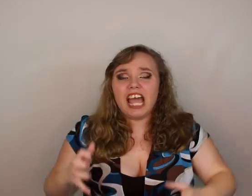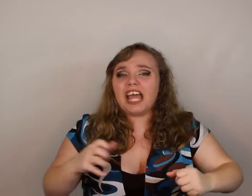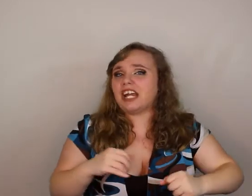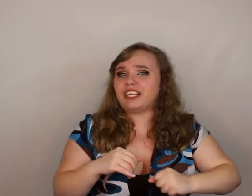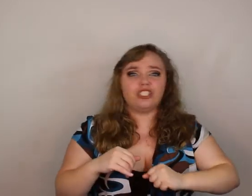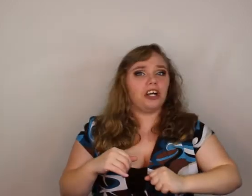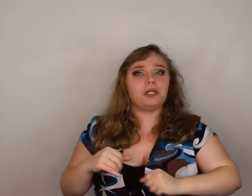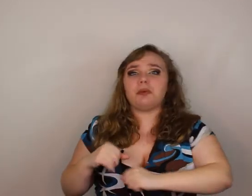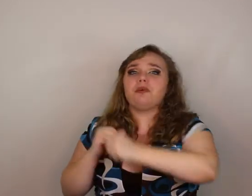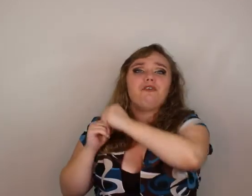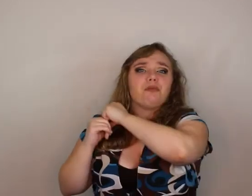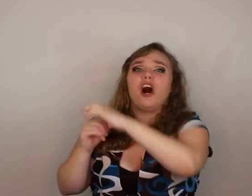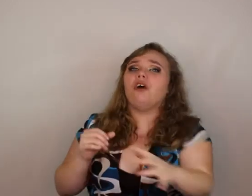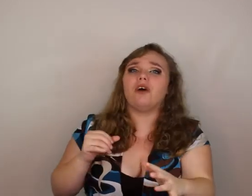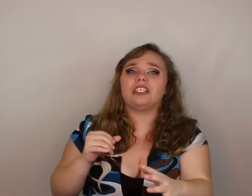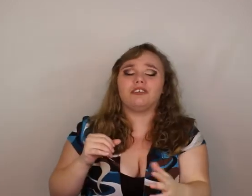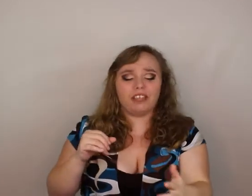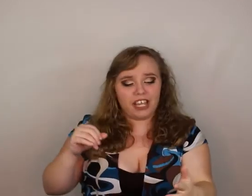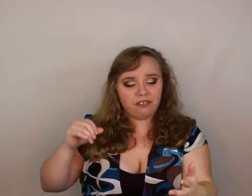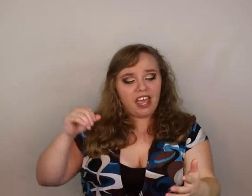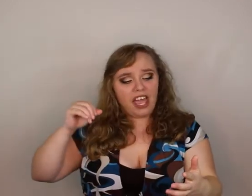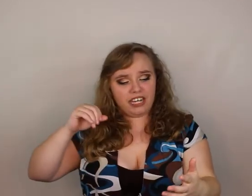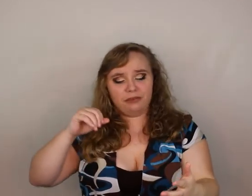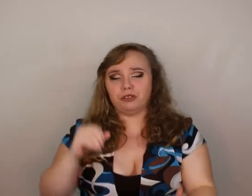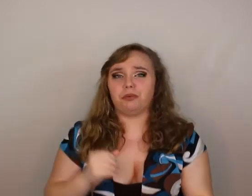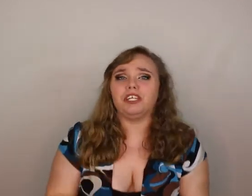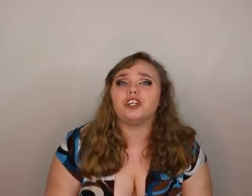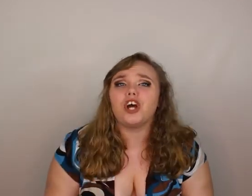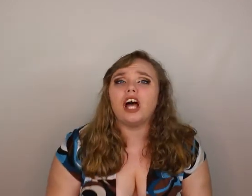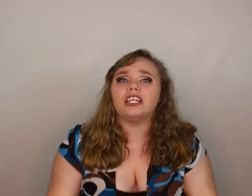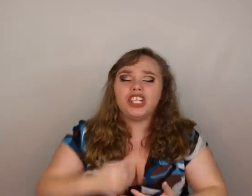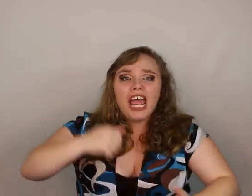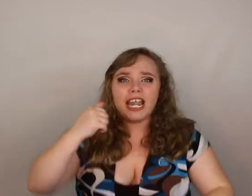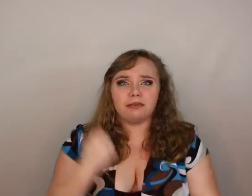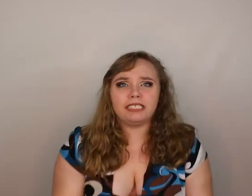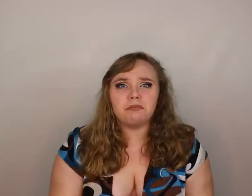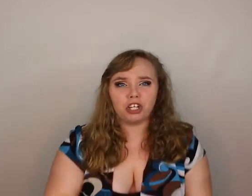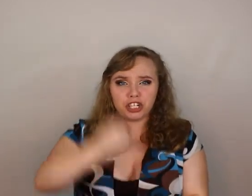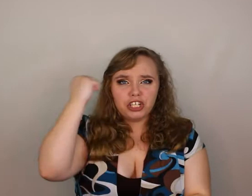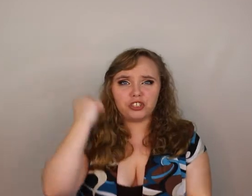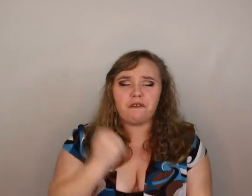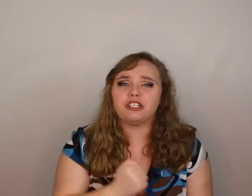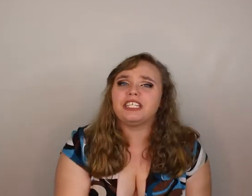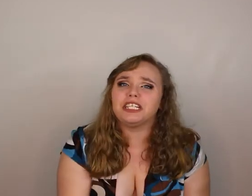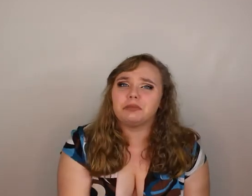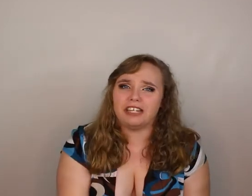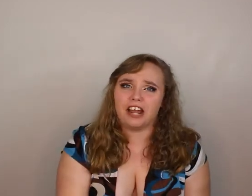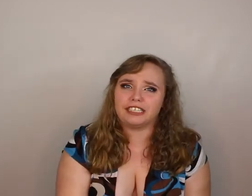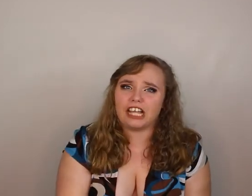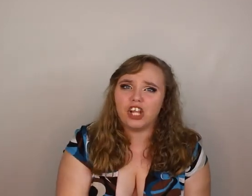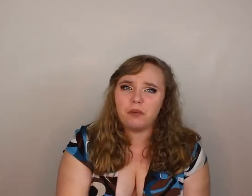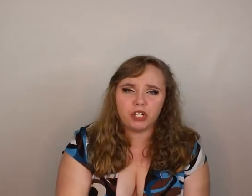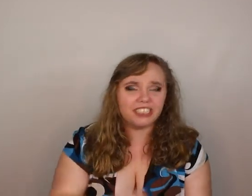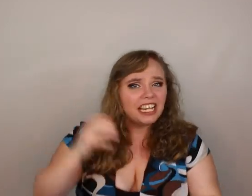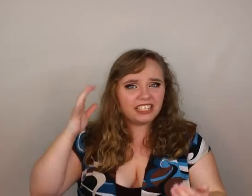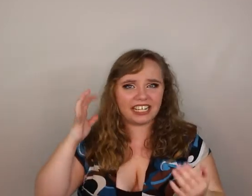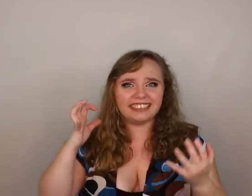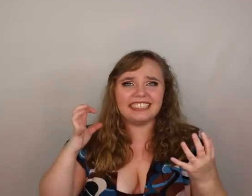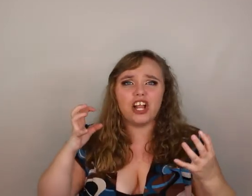and I went to a really good college and I'm smart so if you teach me how to sell home goods then I can